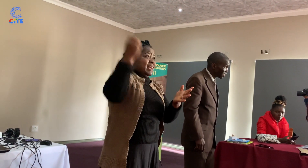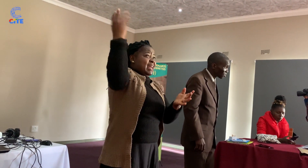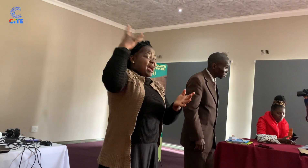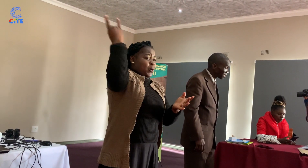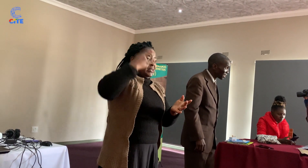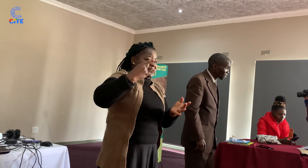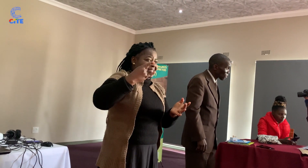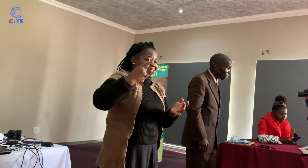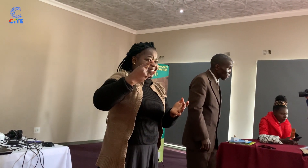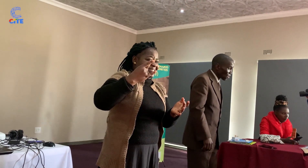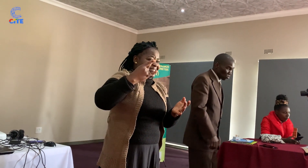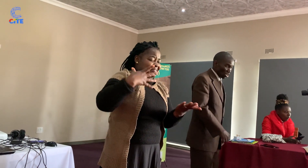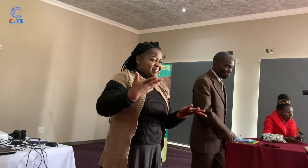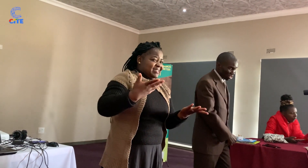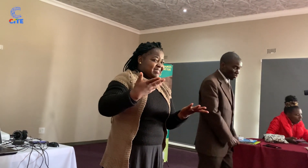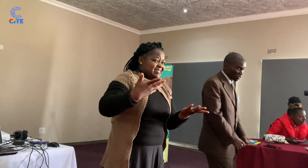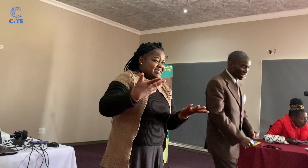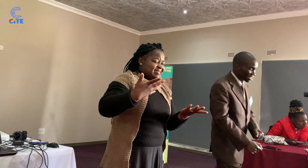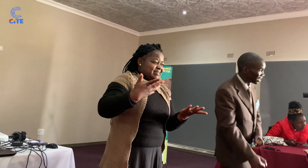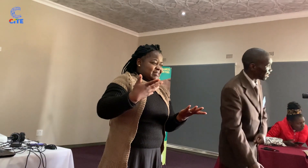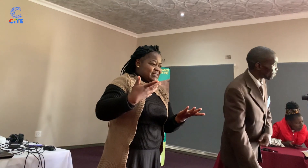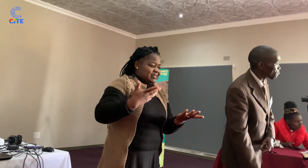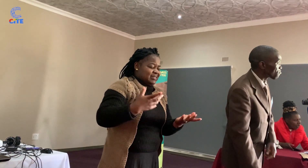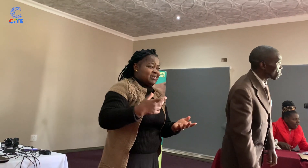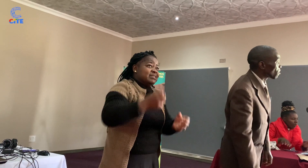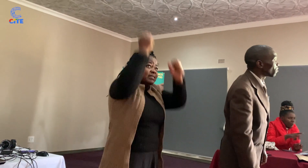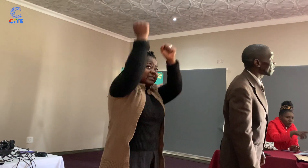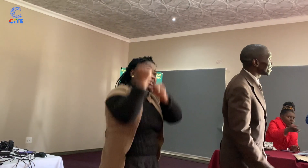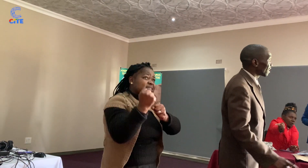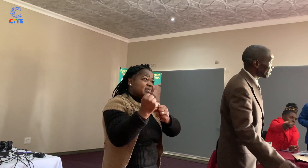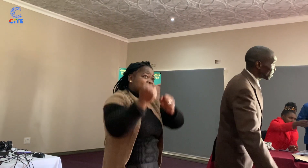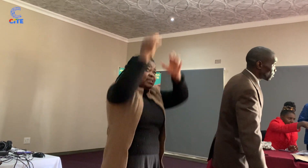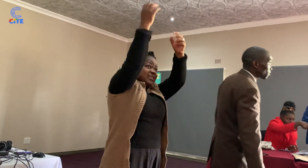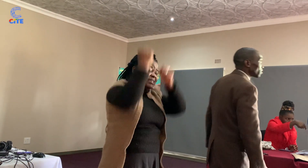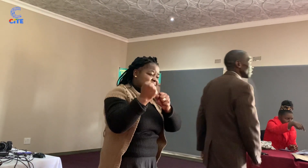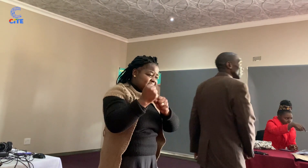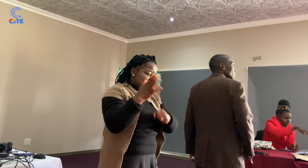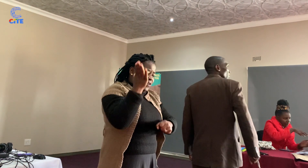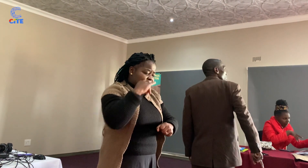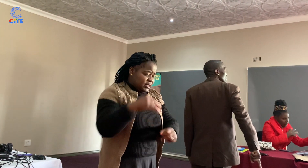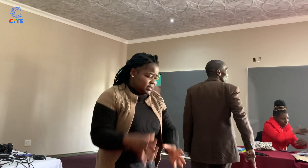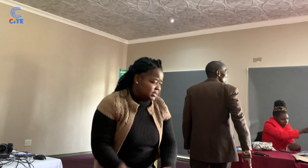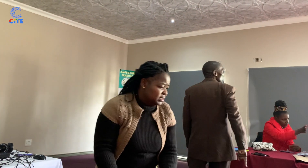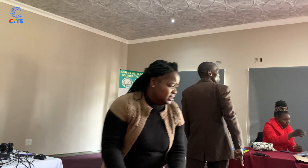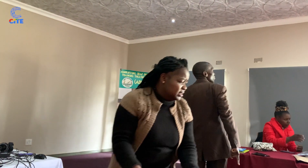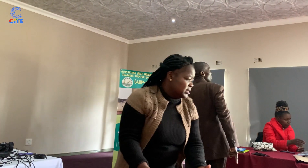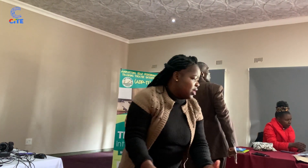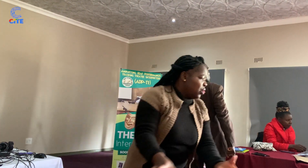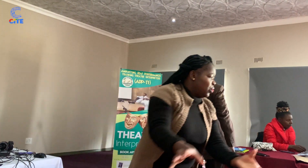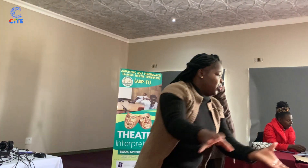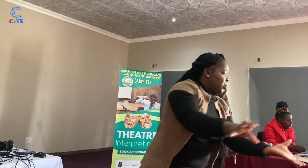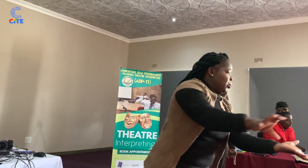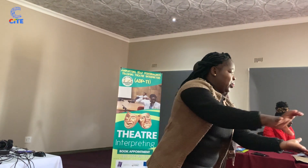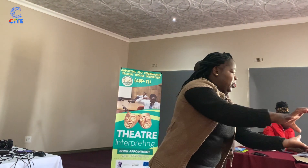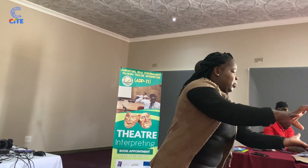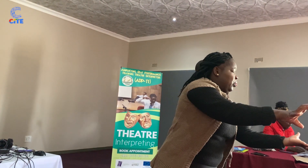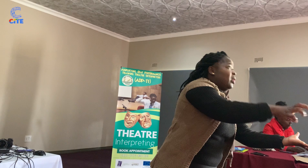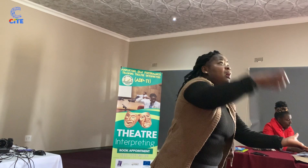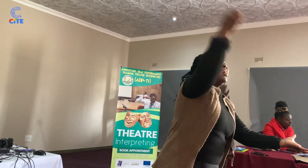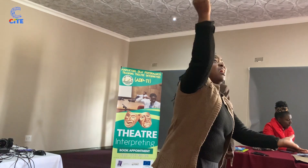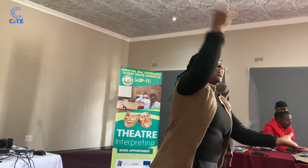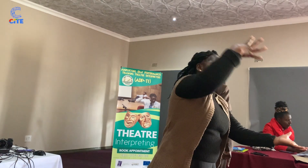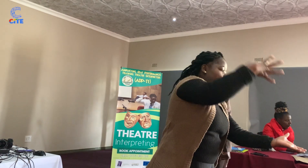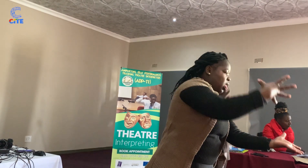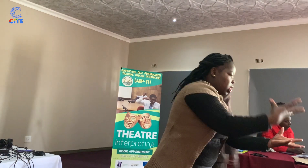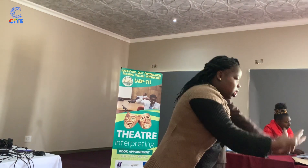which encompasses all aspects of interpreting. At the end of the program, will have 20 trained sign language